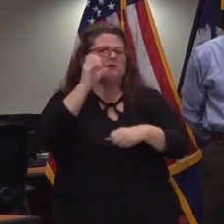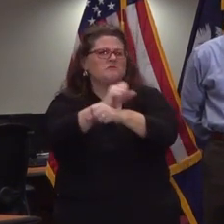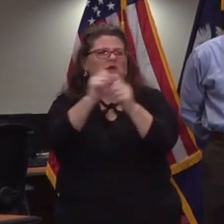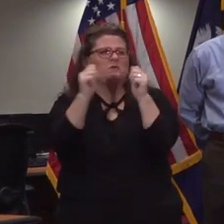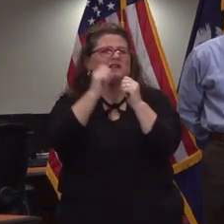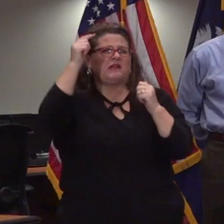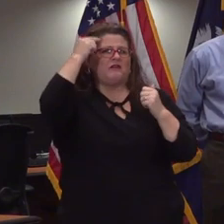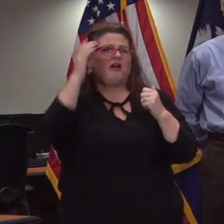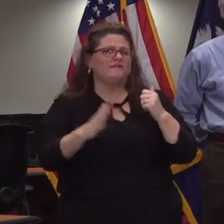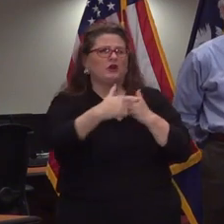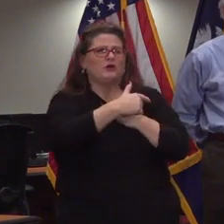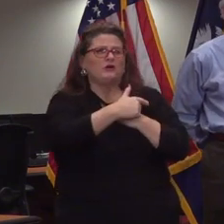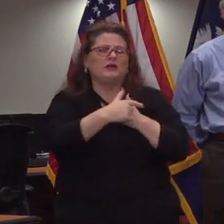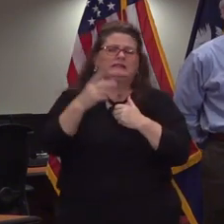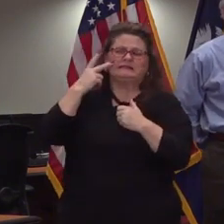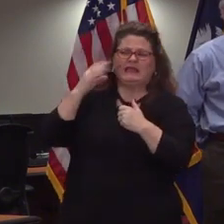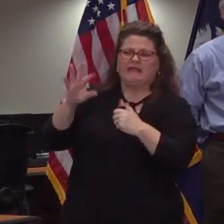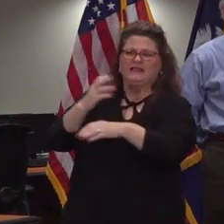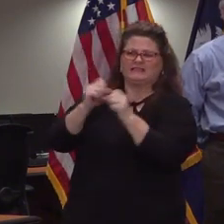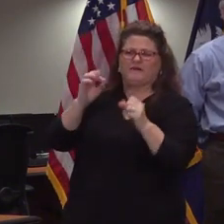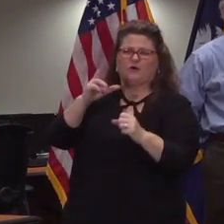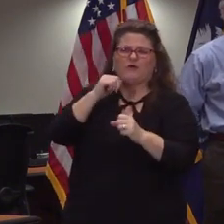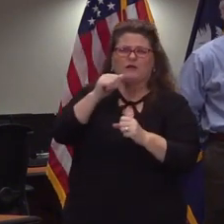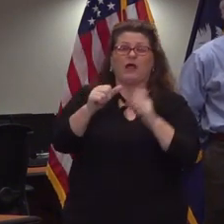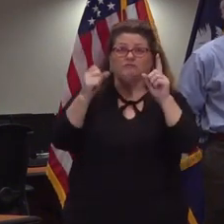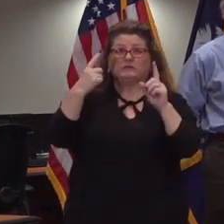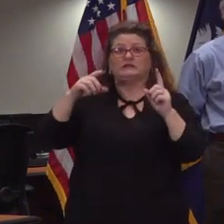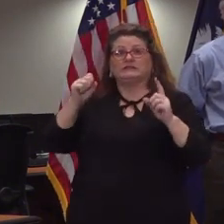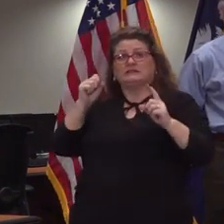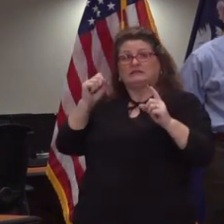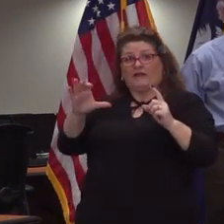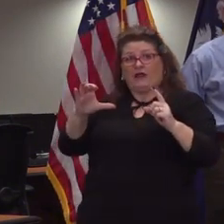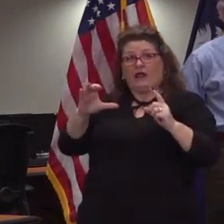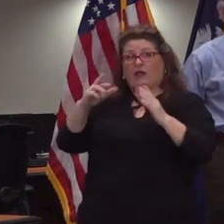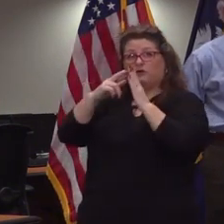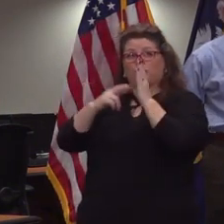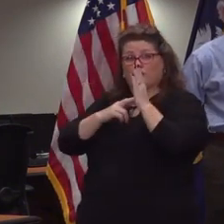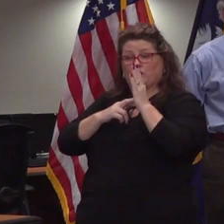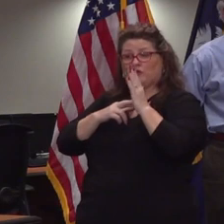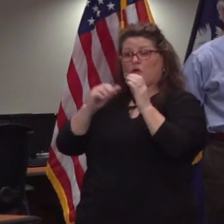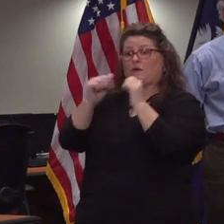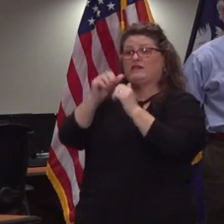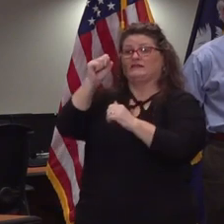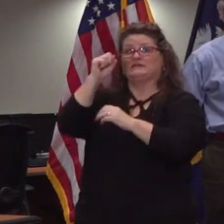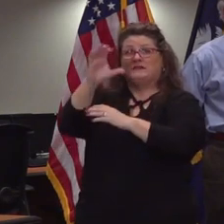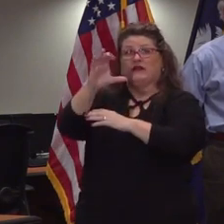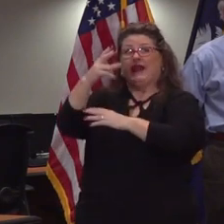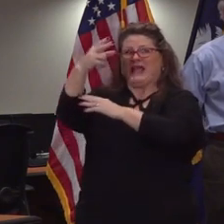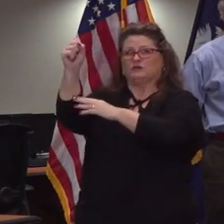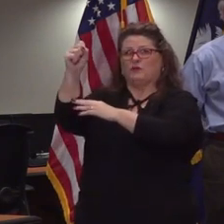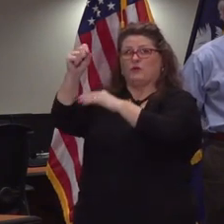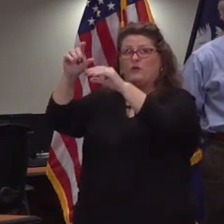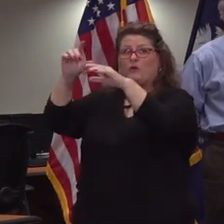our health officials to know if it's safe normally the rule in south carolina working with the south carolina high school league is if school is